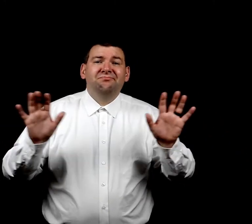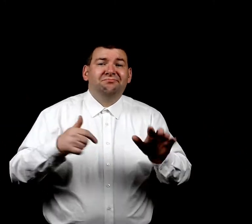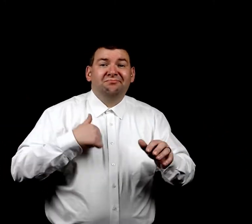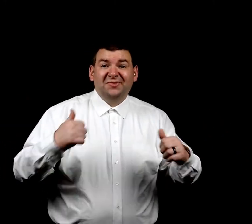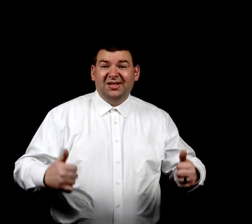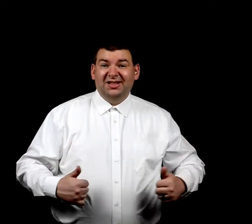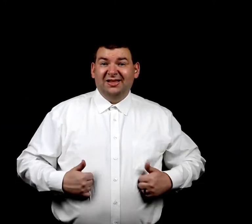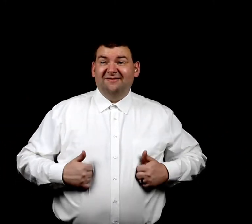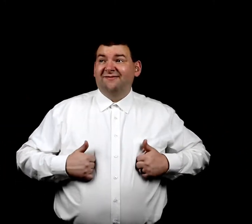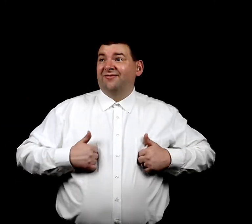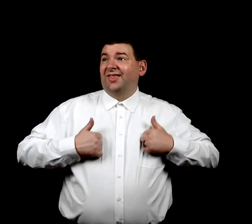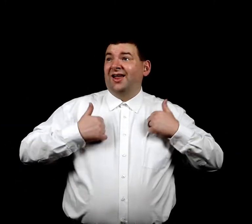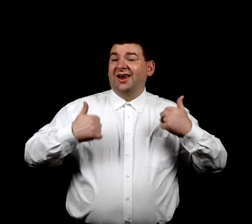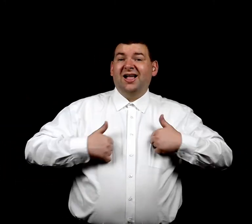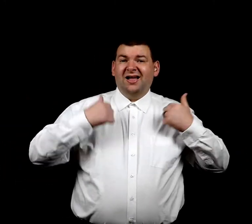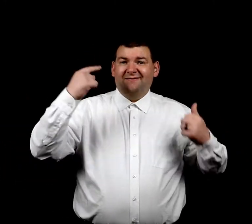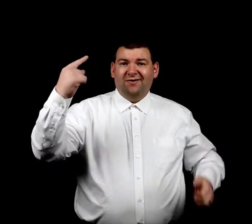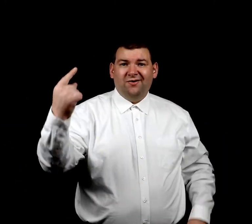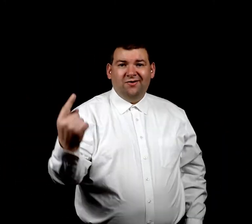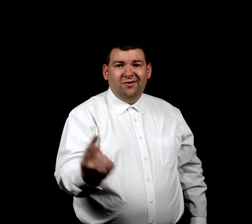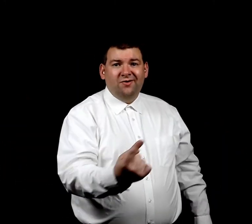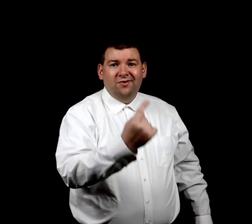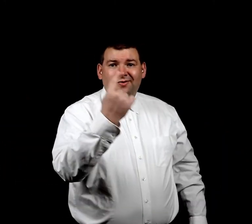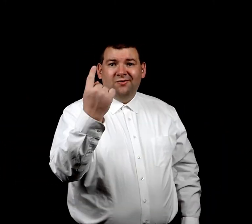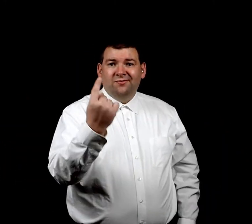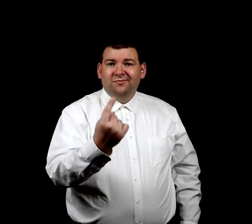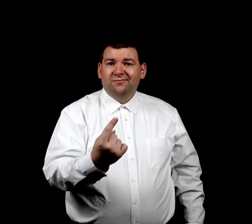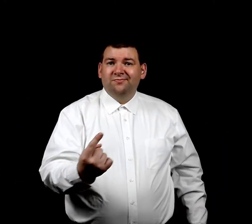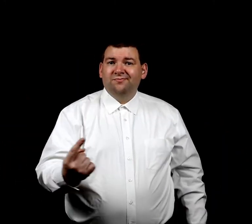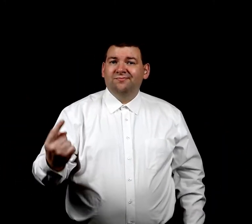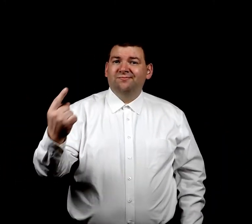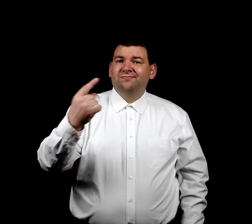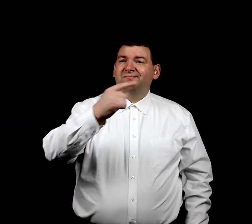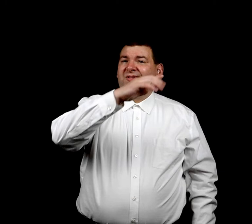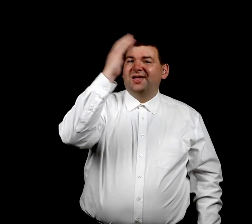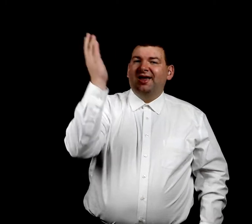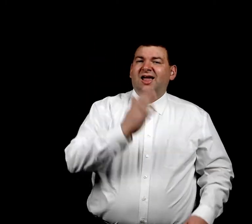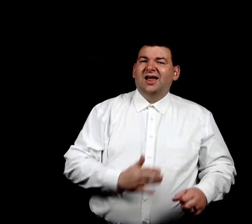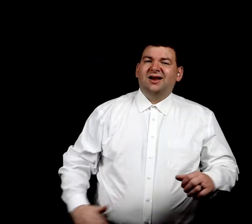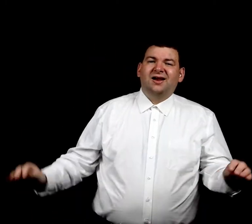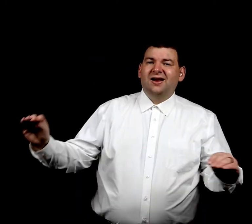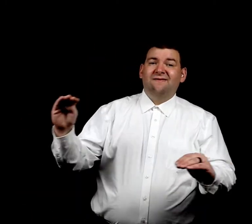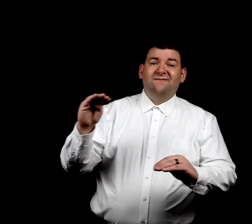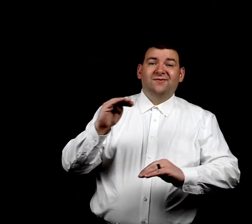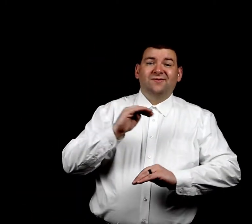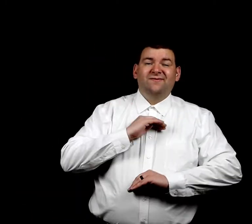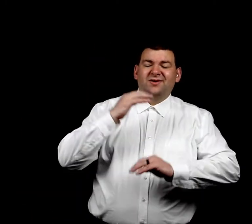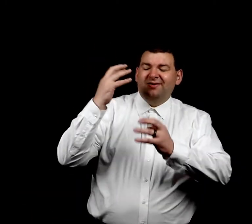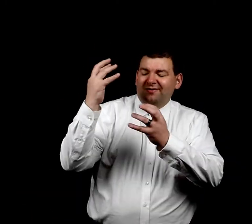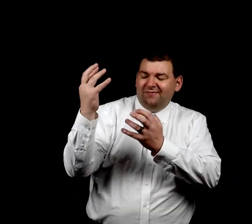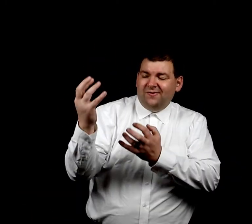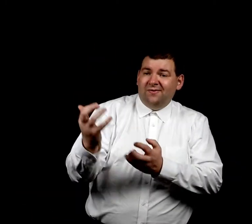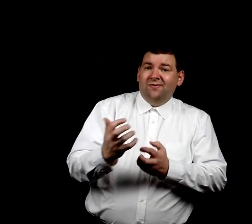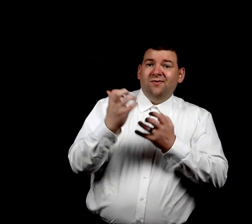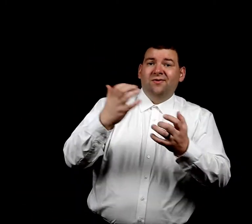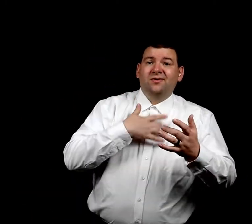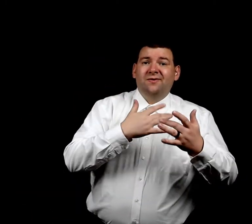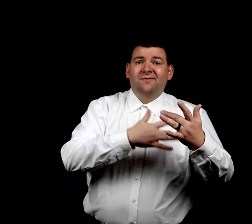I could live life alone And never feel the